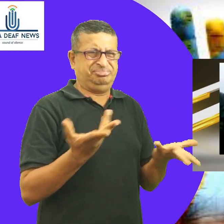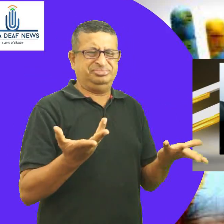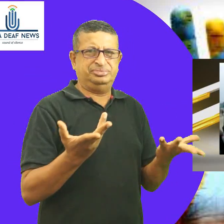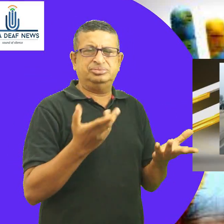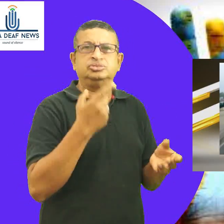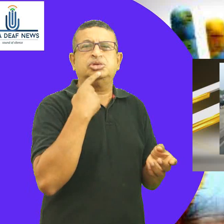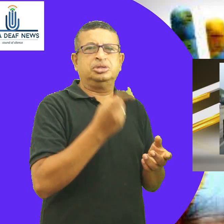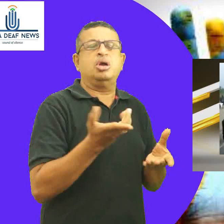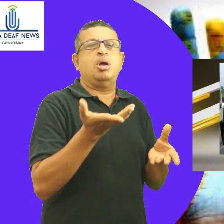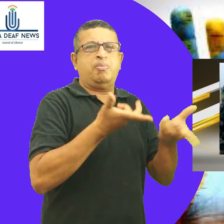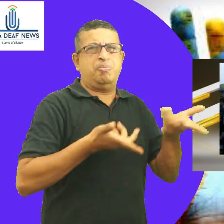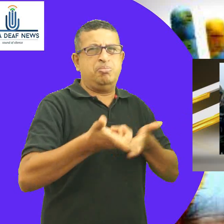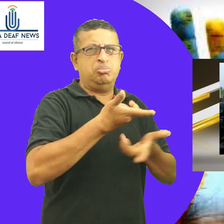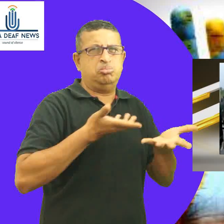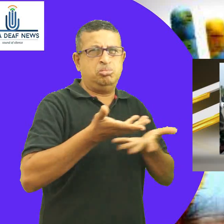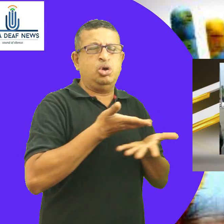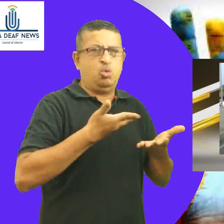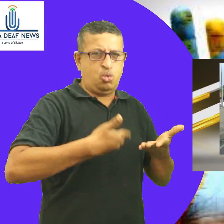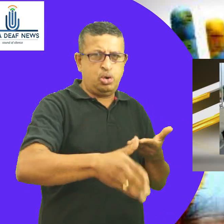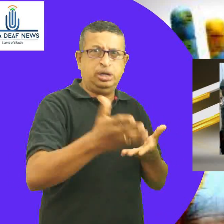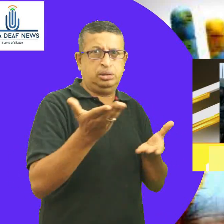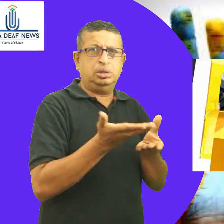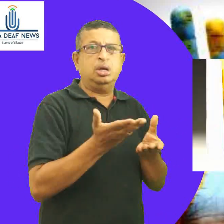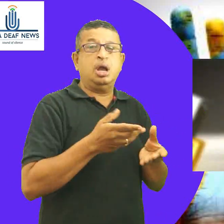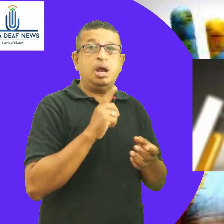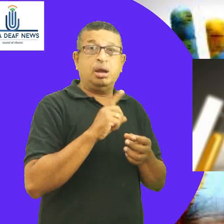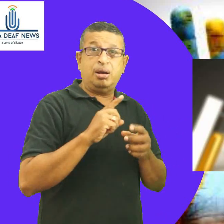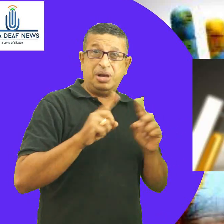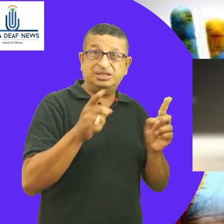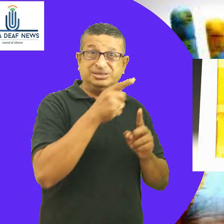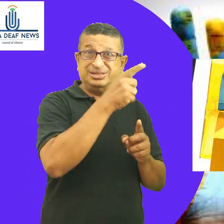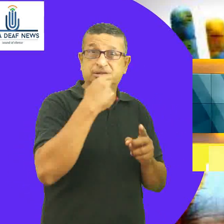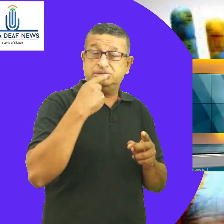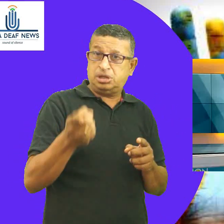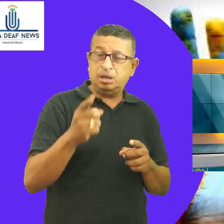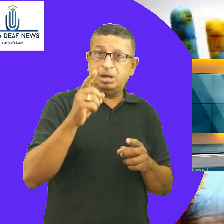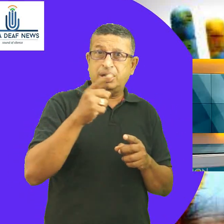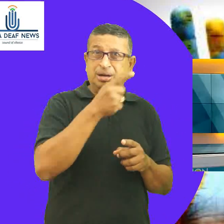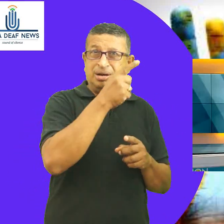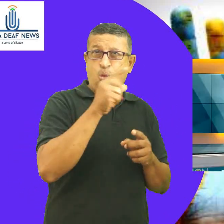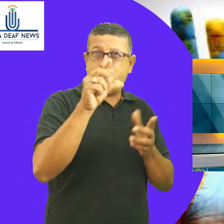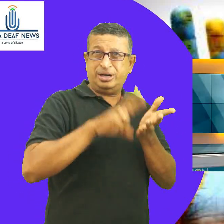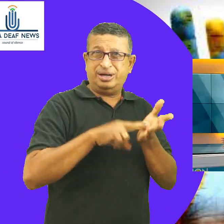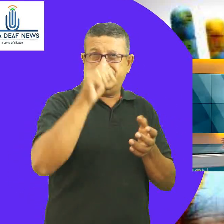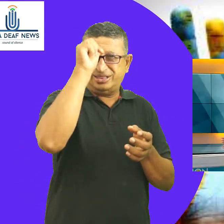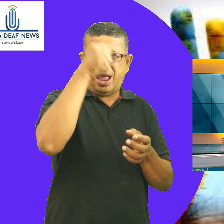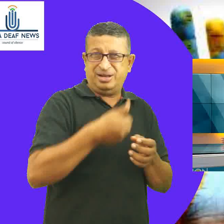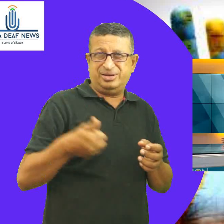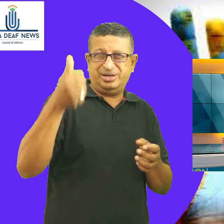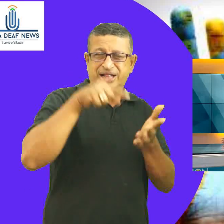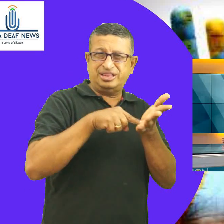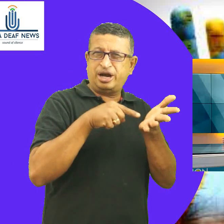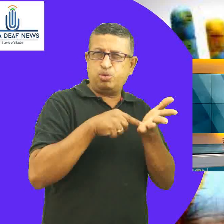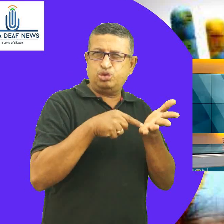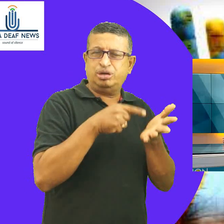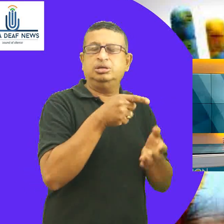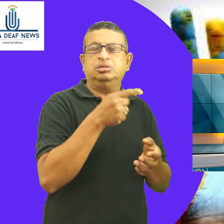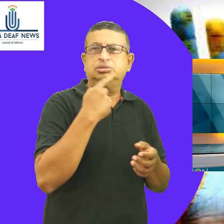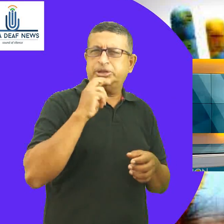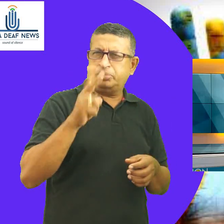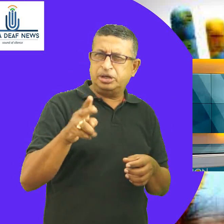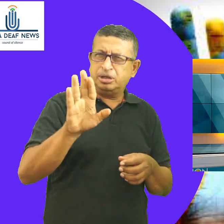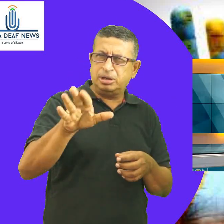indicated their Pakistani origins. The dossier rattled Islamabad. How exactly did it respond?